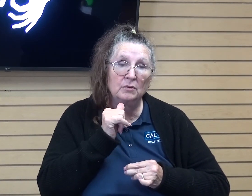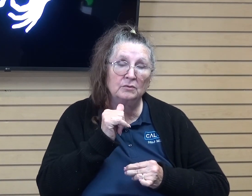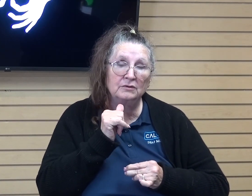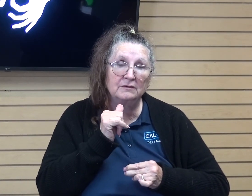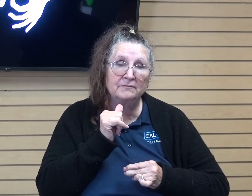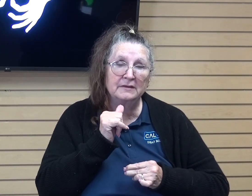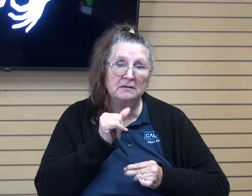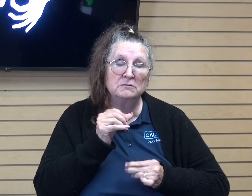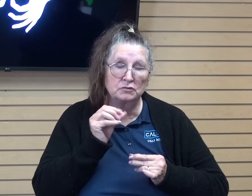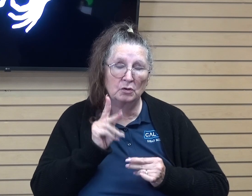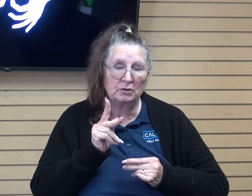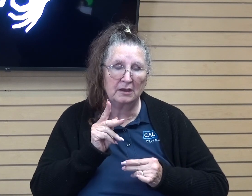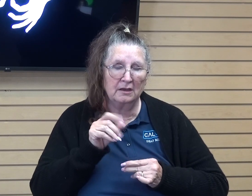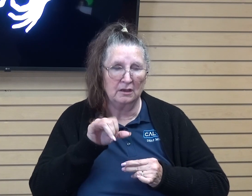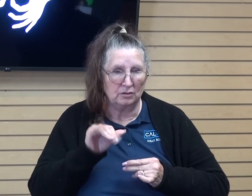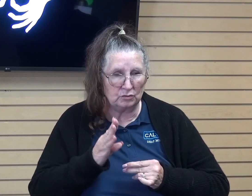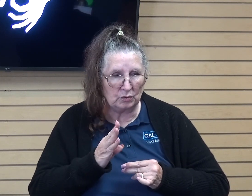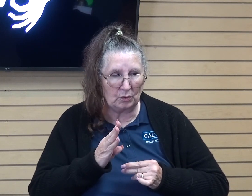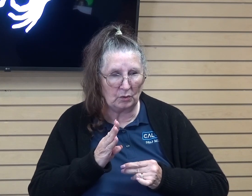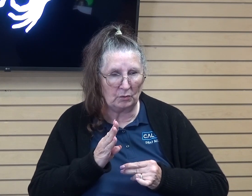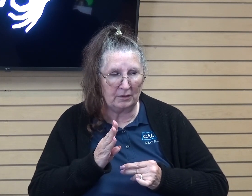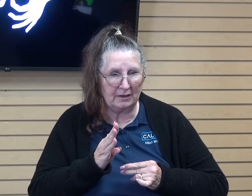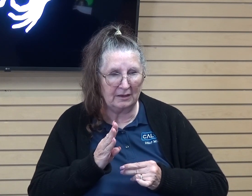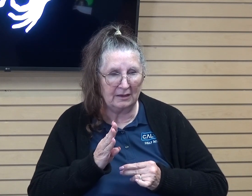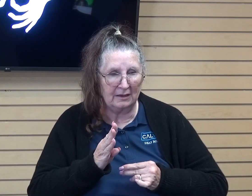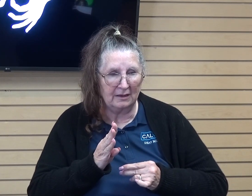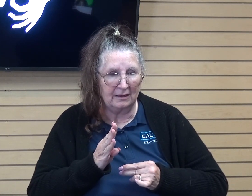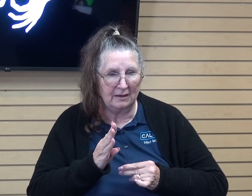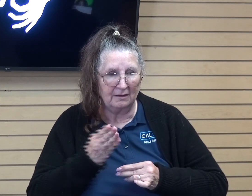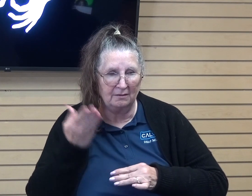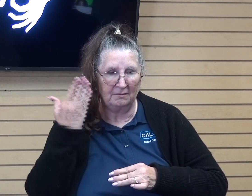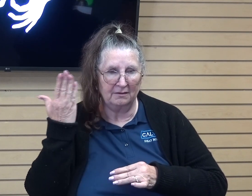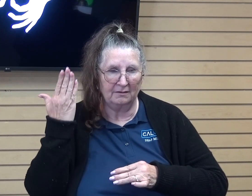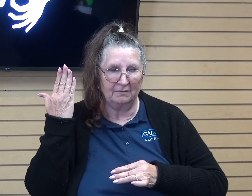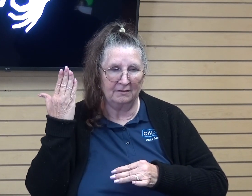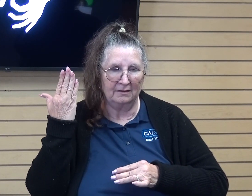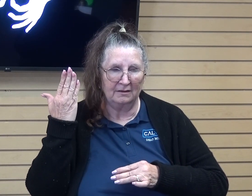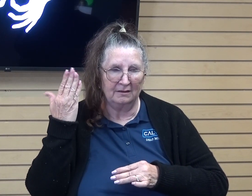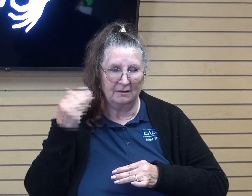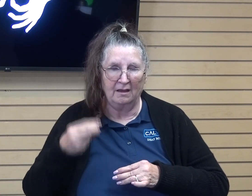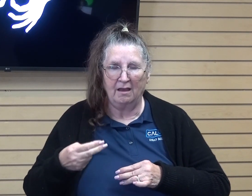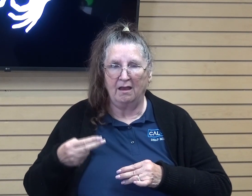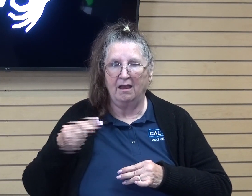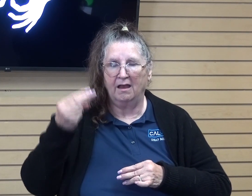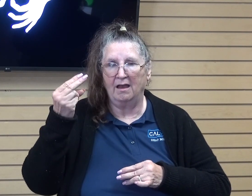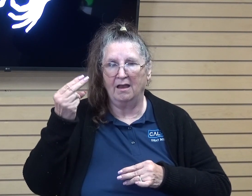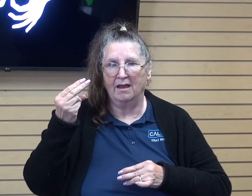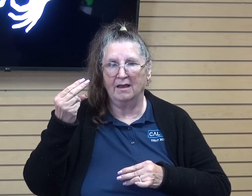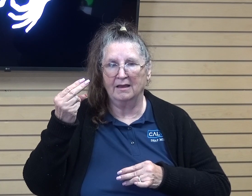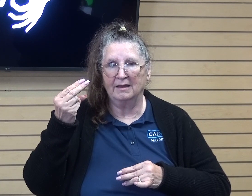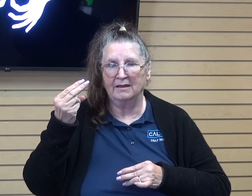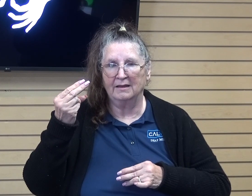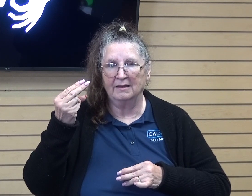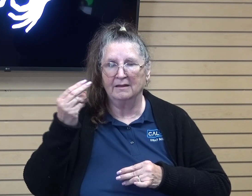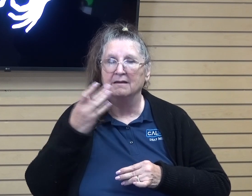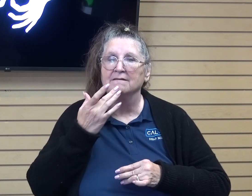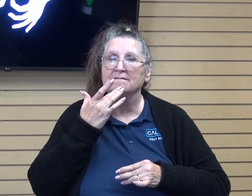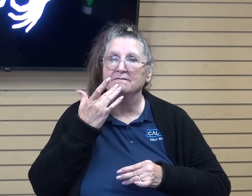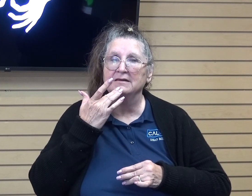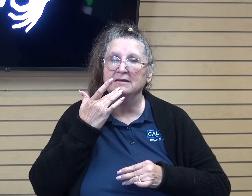that's okay. Job was a highly, I think, highly favored man